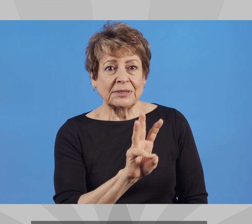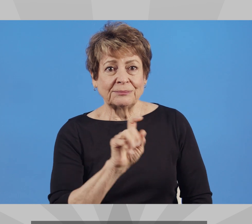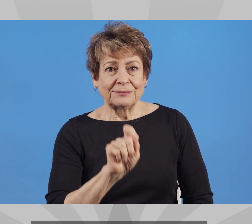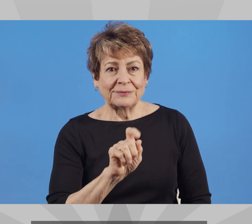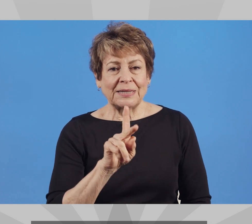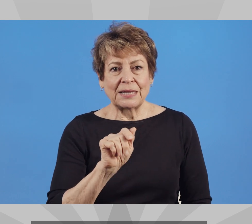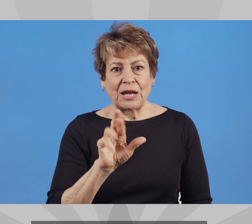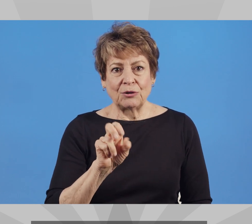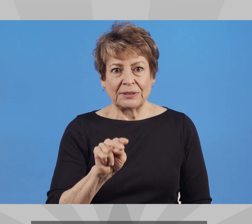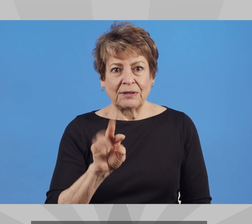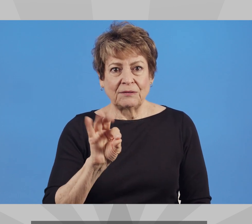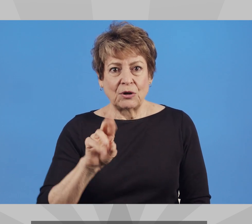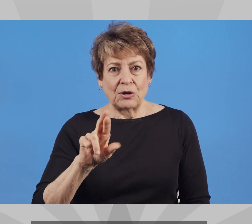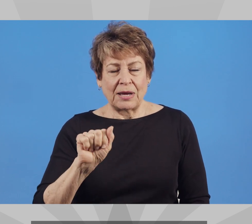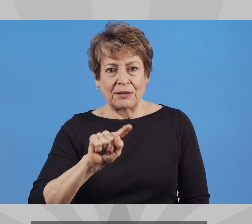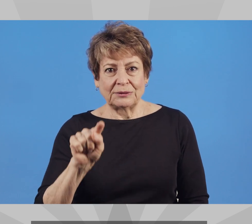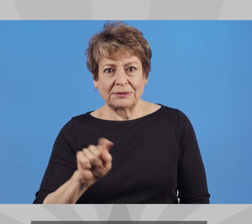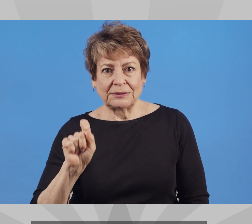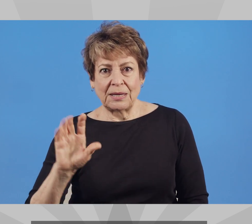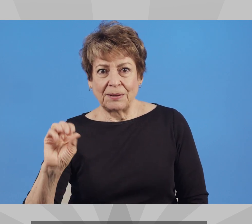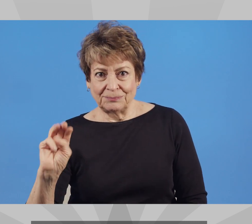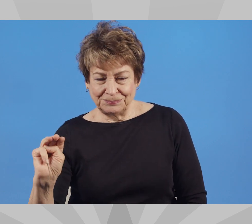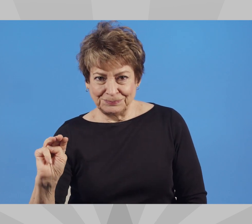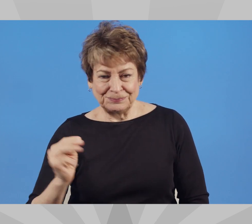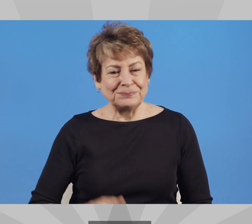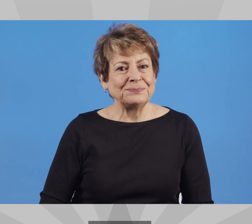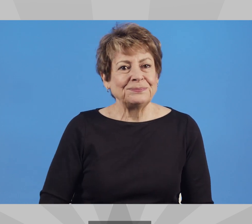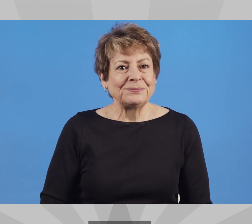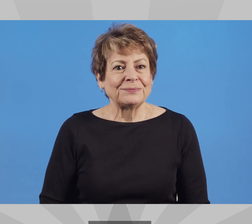www.karenforaz.com